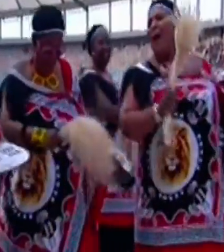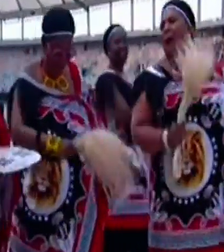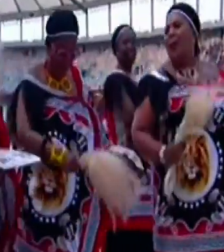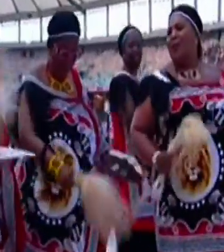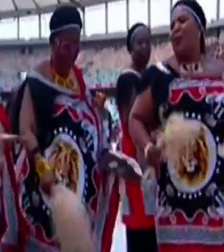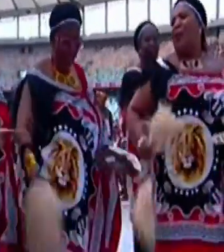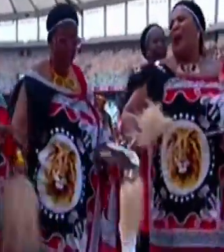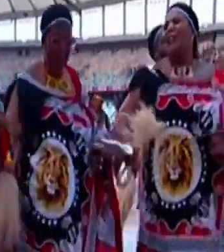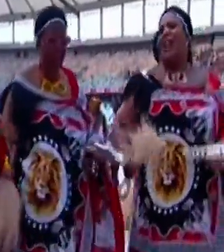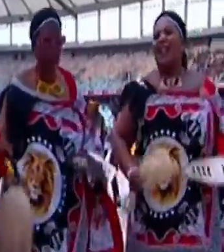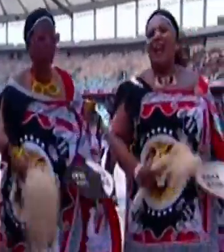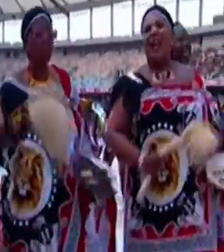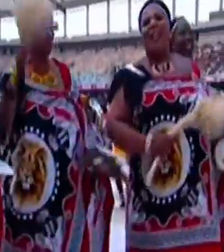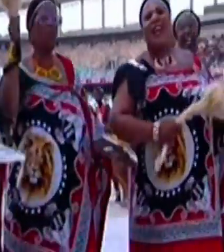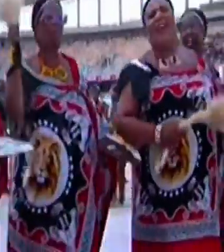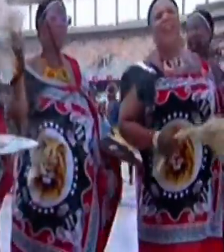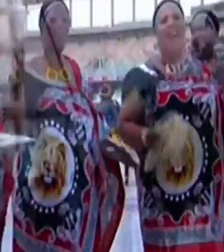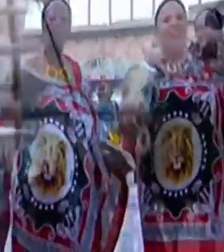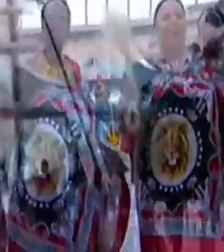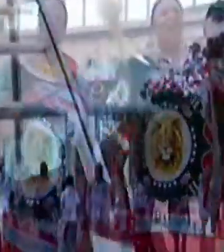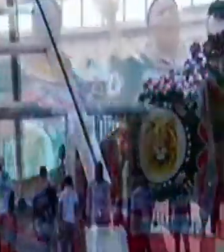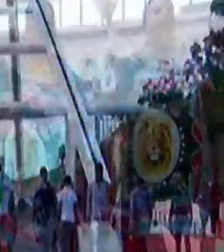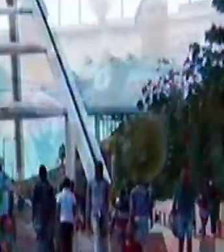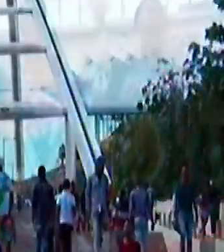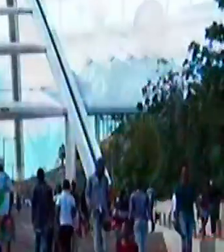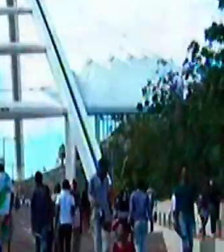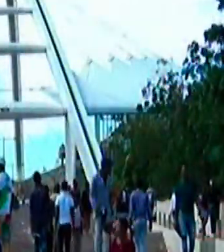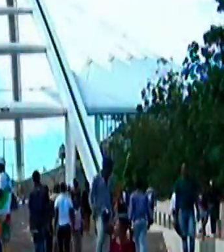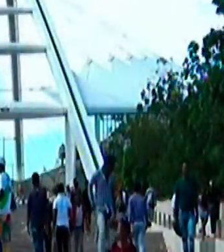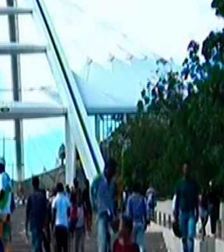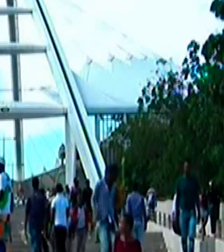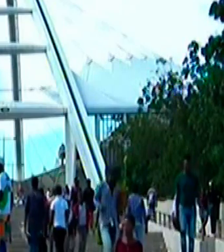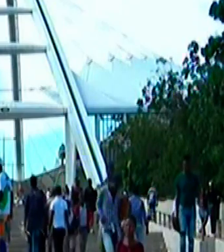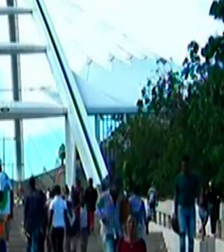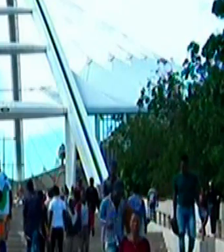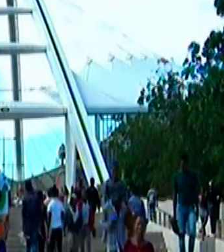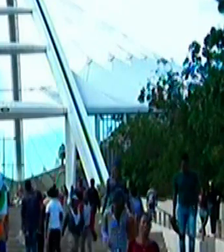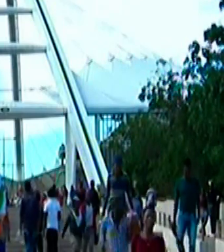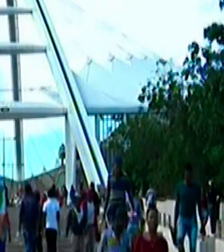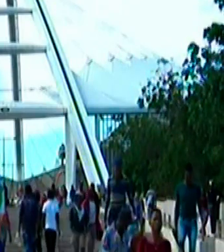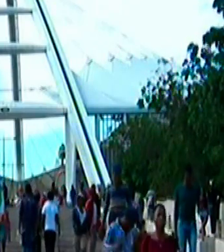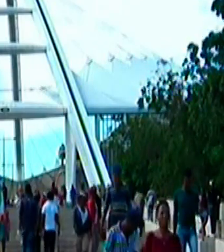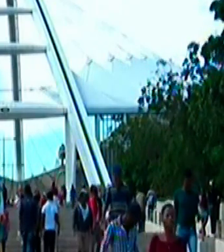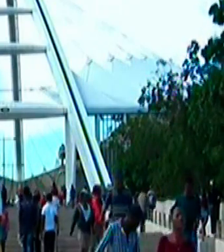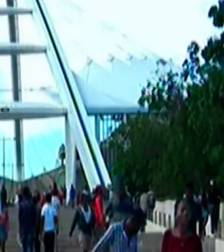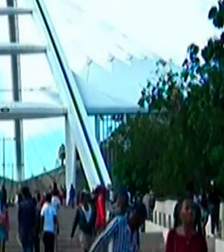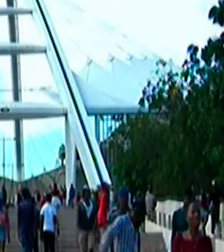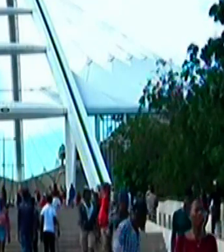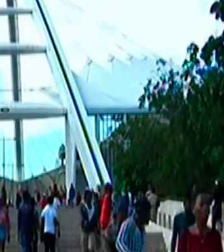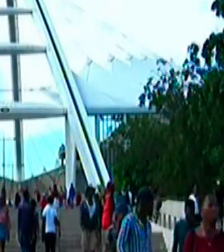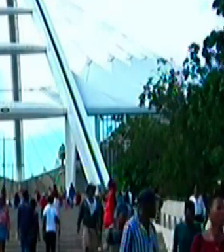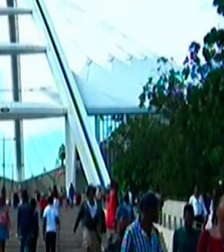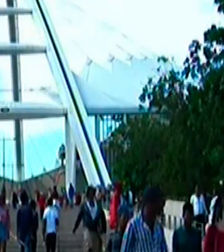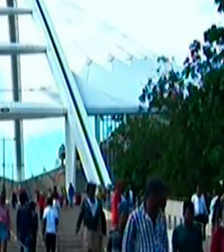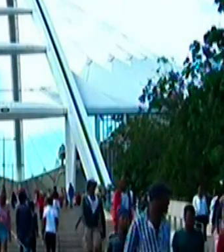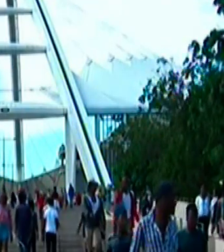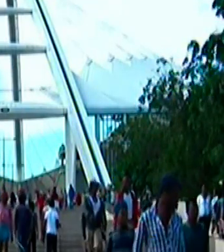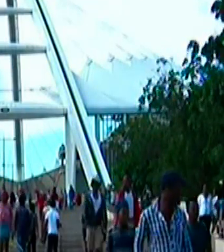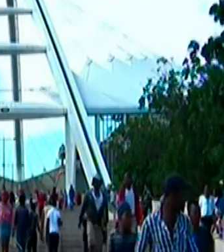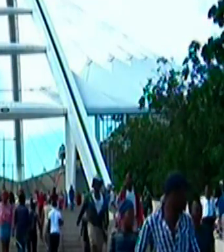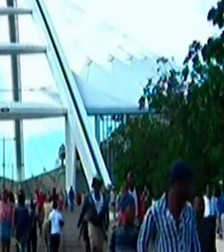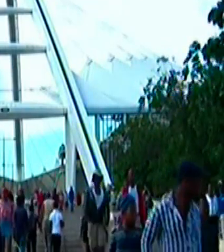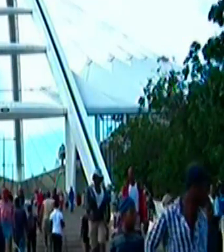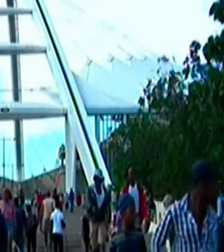special for its mnemonic value in words which are used in praise names, gallantry